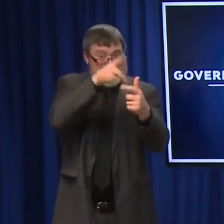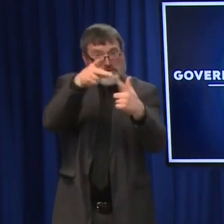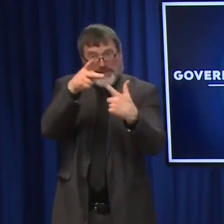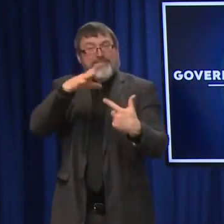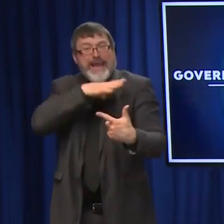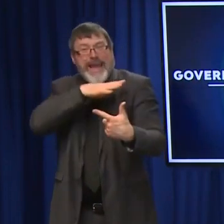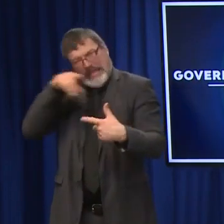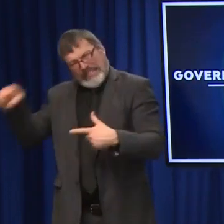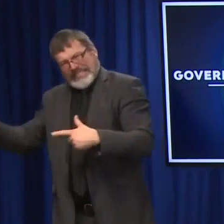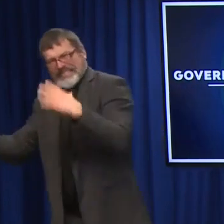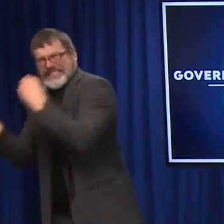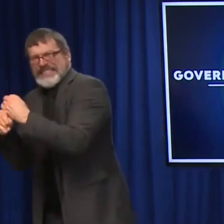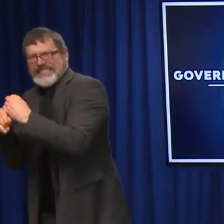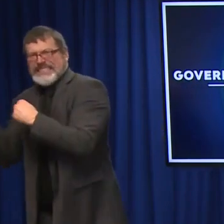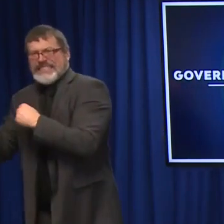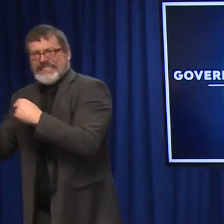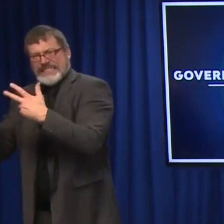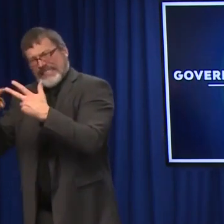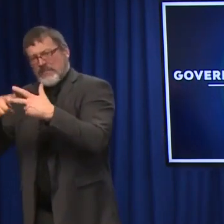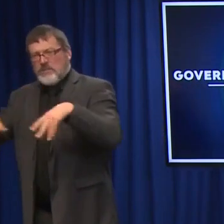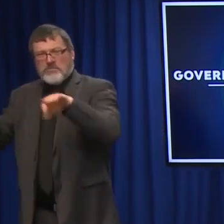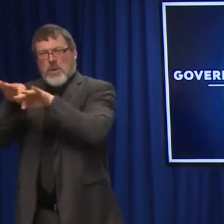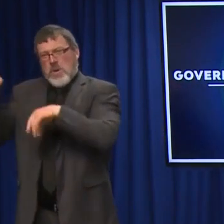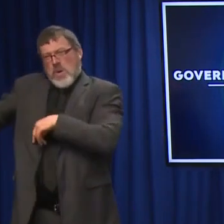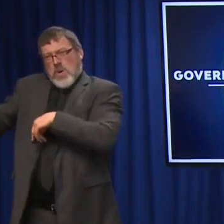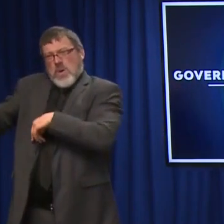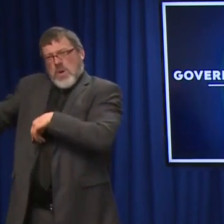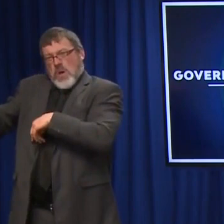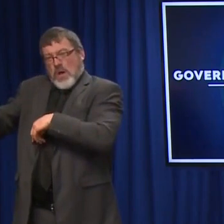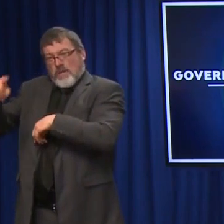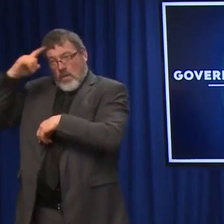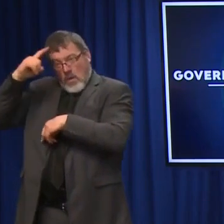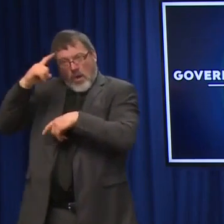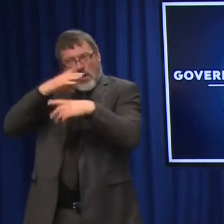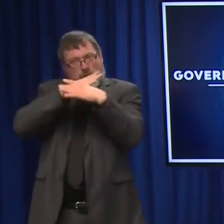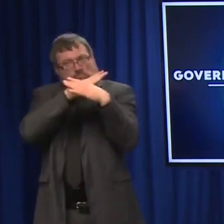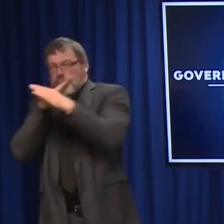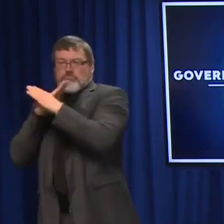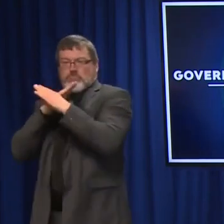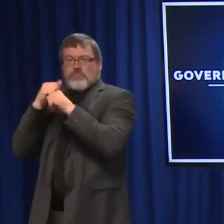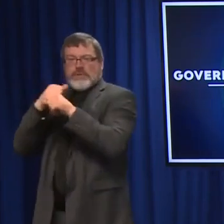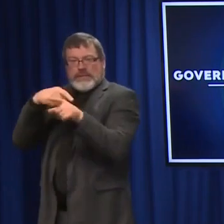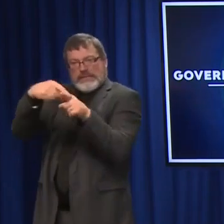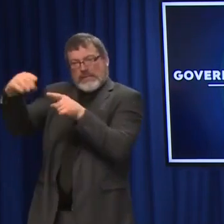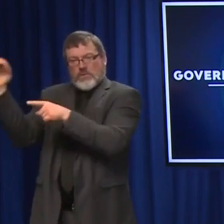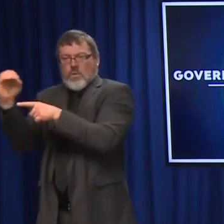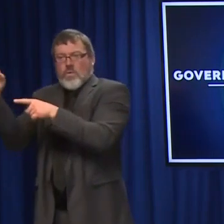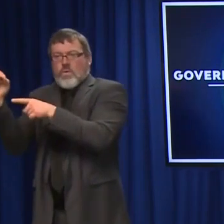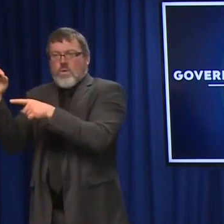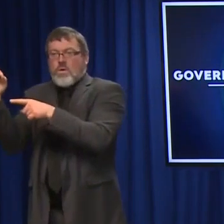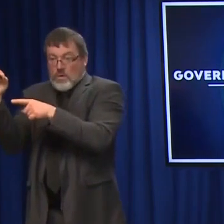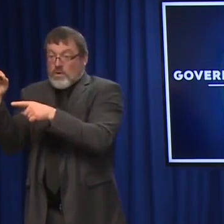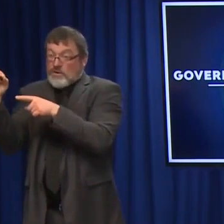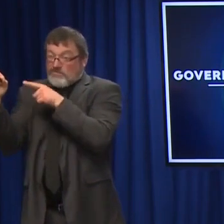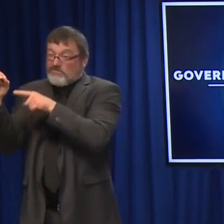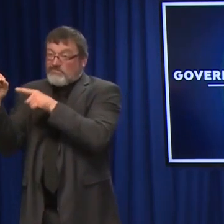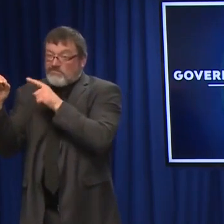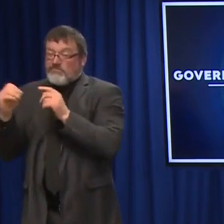because we believe that's going to be important for preventing infection and severe outcomes from the Omicron variant infection.